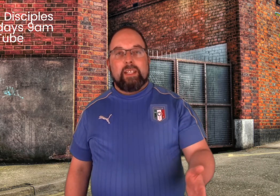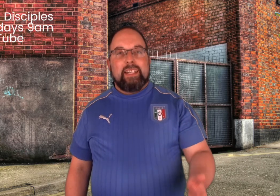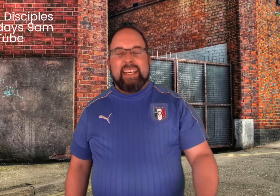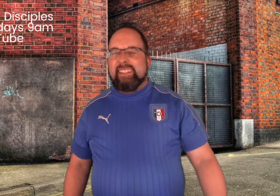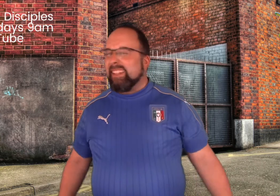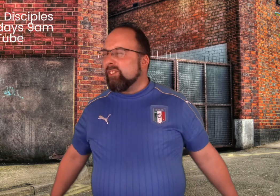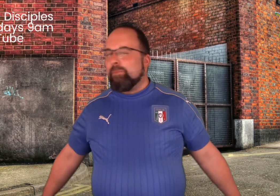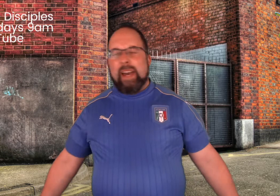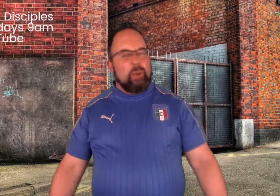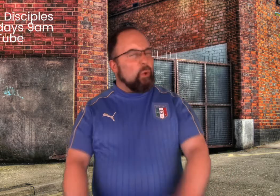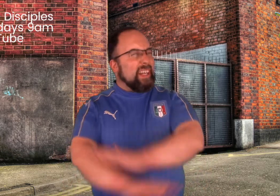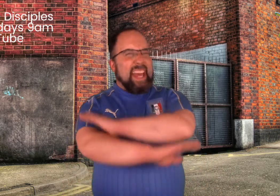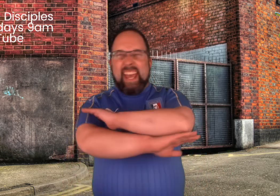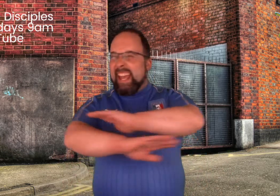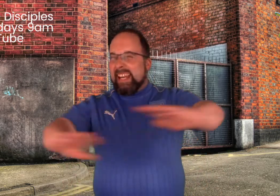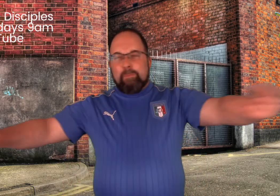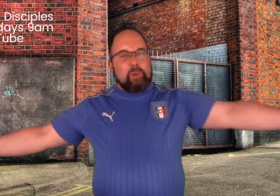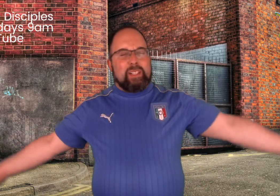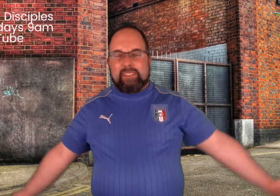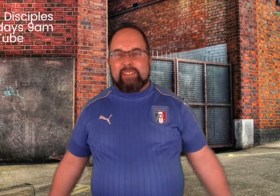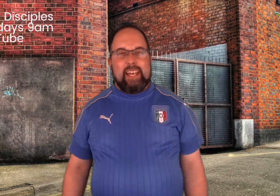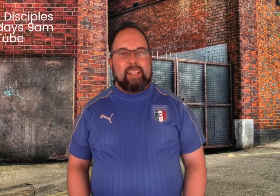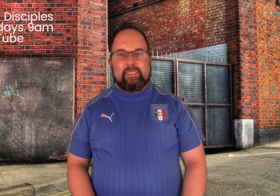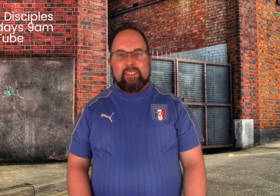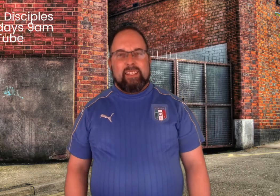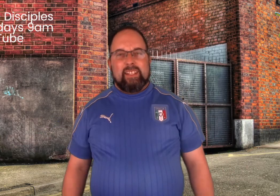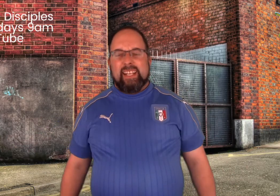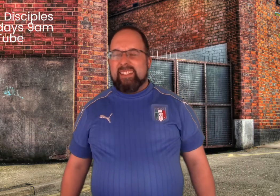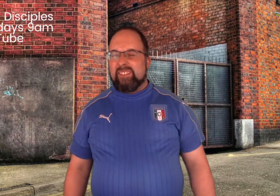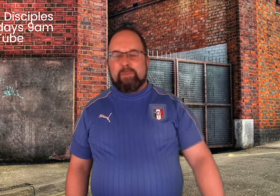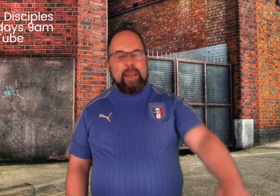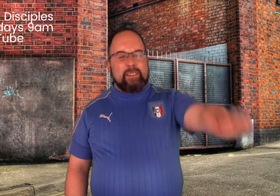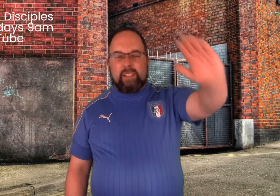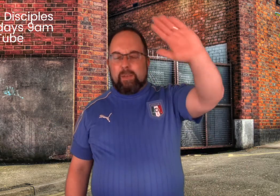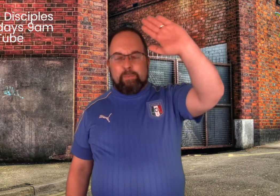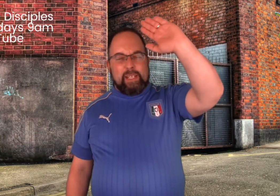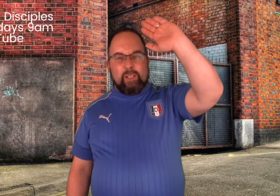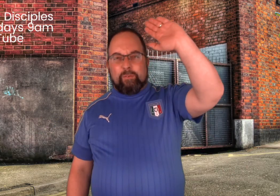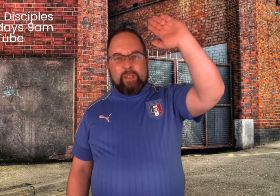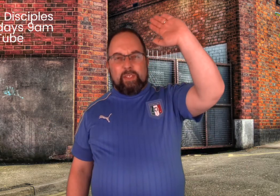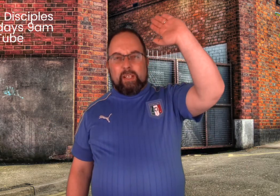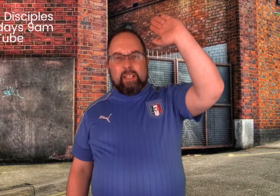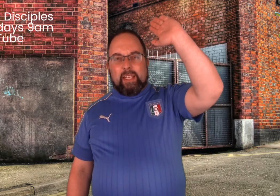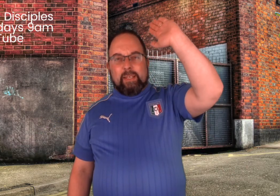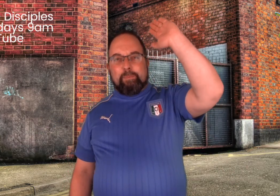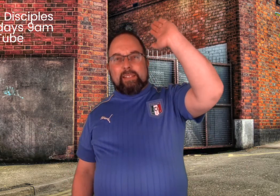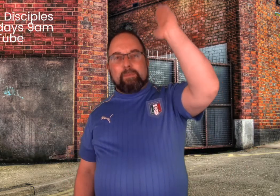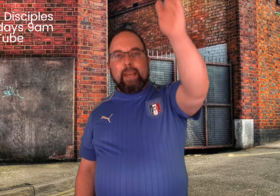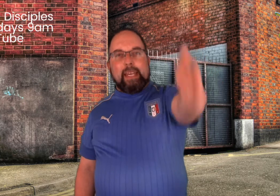it doesn't matter what anybody says. It doesn't matter the opinion of even your best mates.